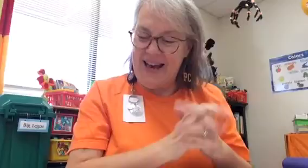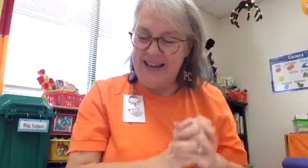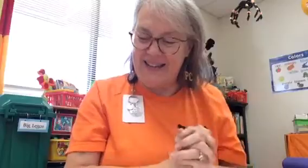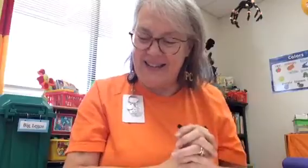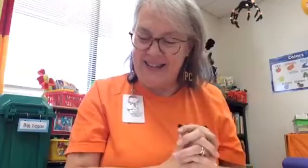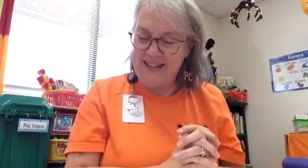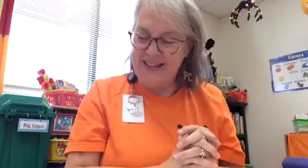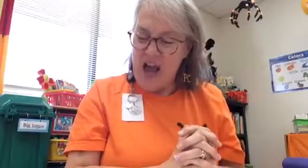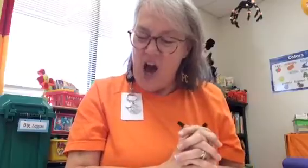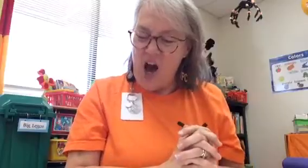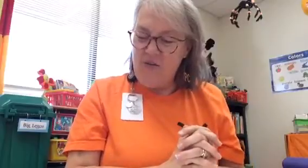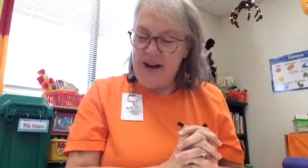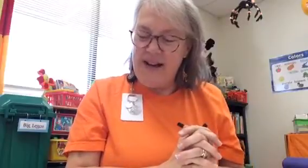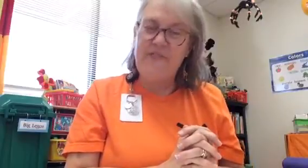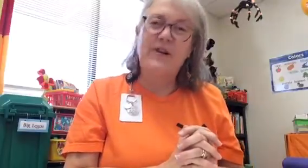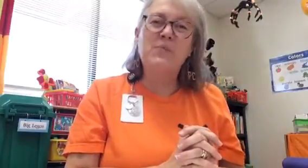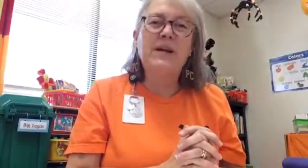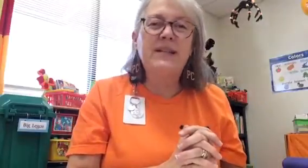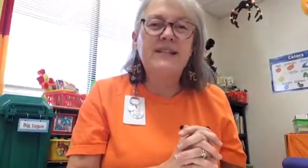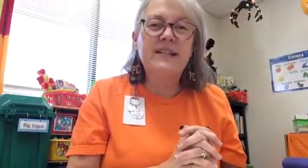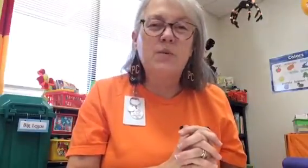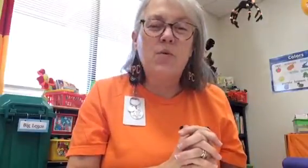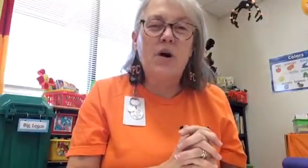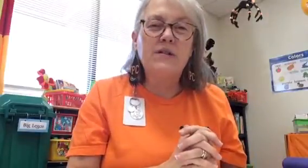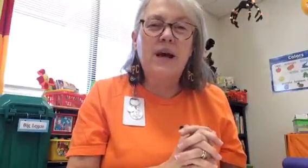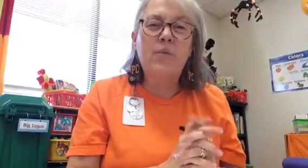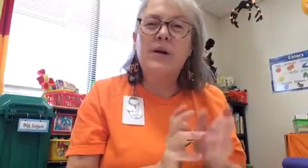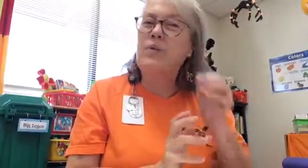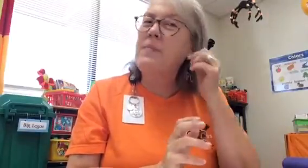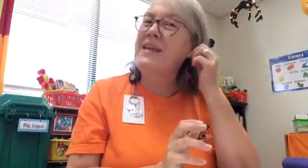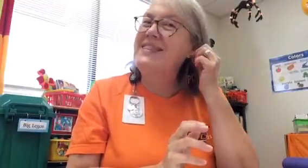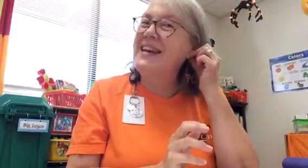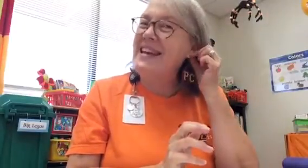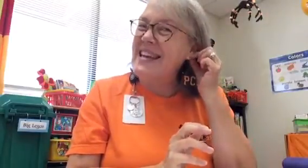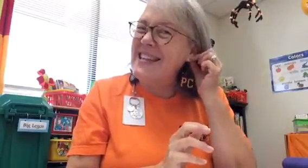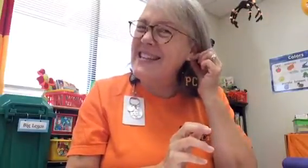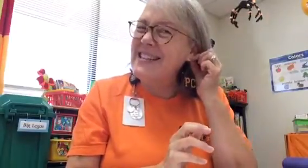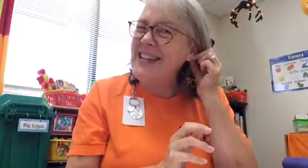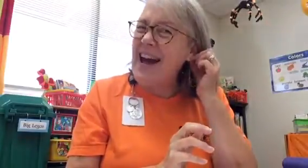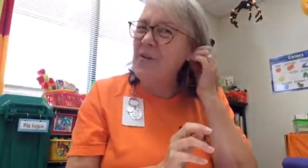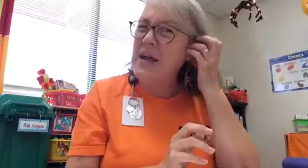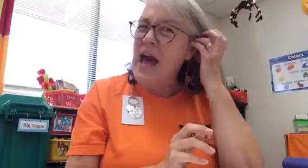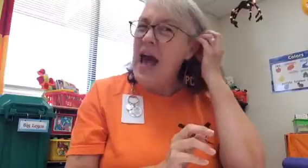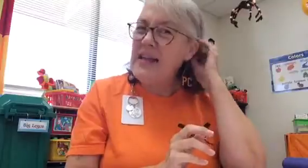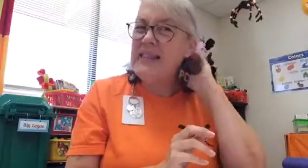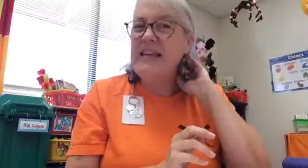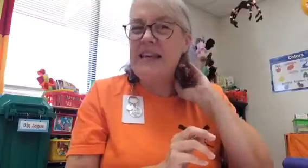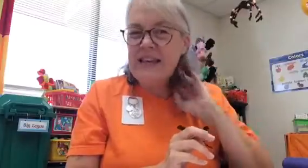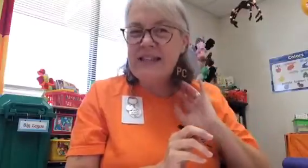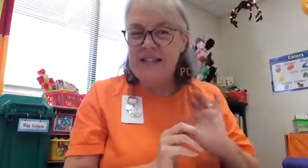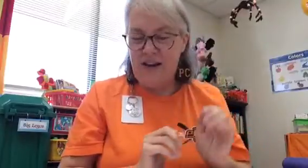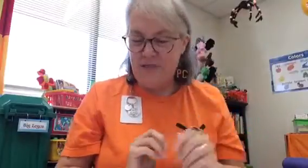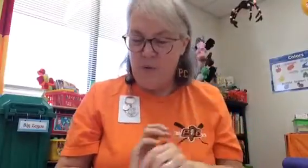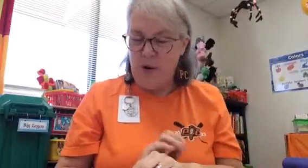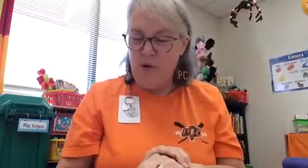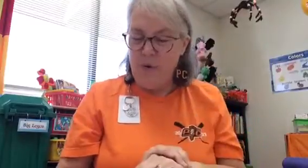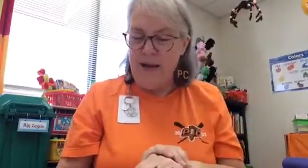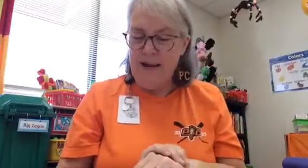Excellent. Alright now friends, we're going to say some words and we're going to repeat the end sound at the end of the word. Ready?